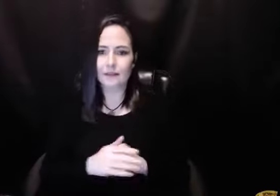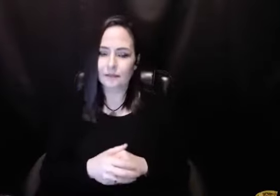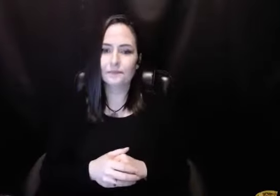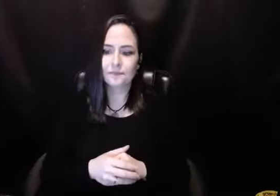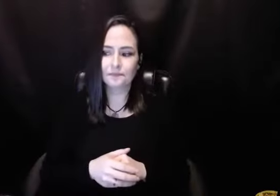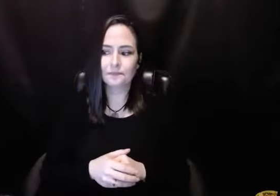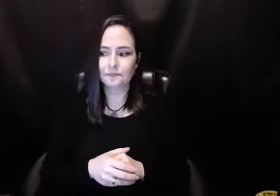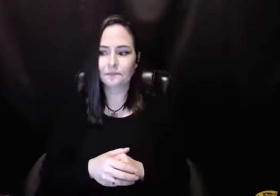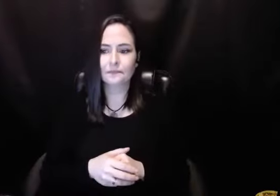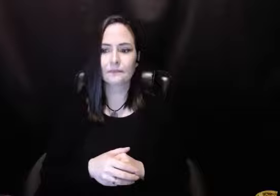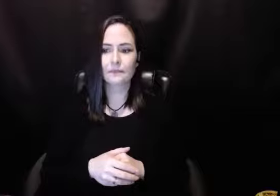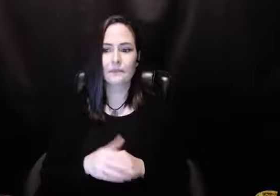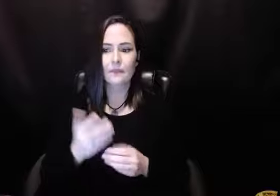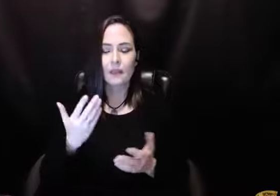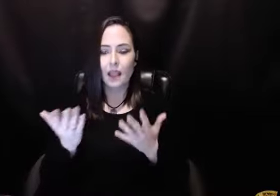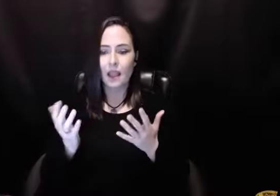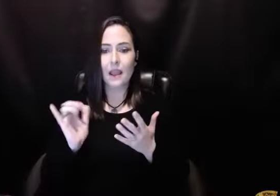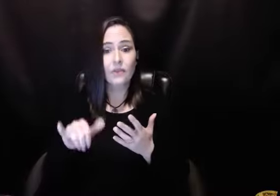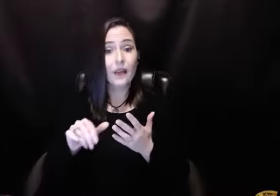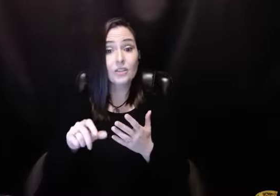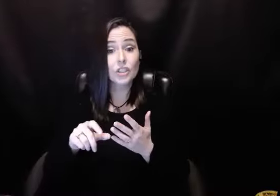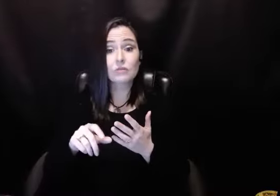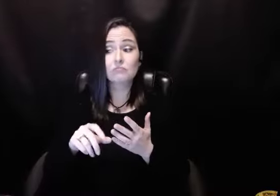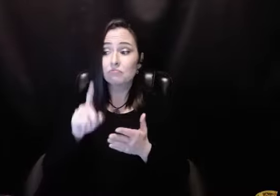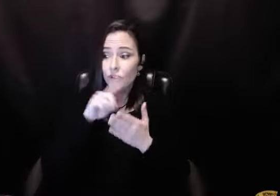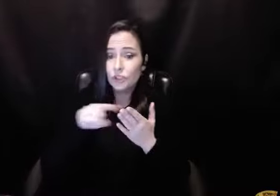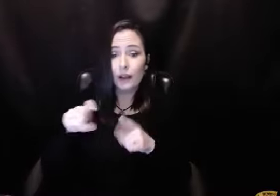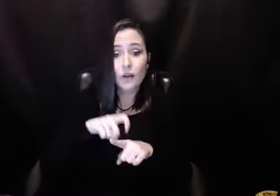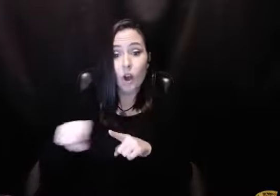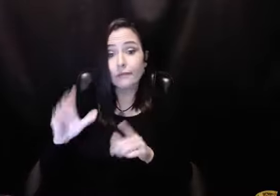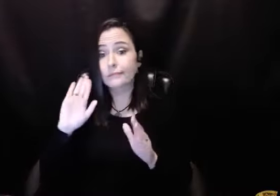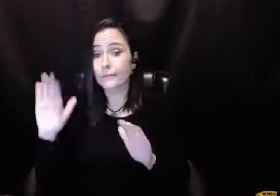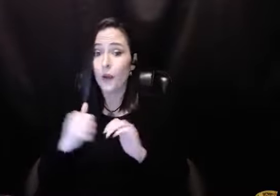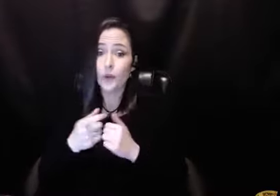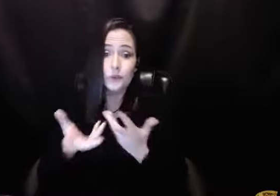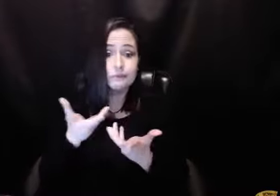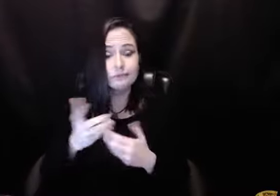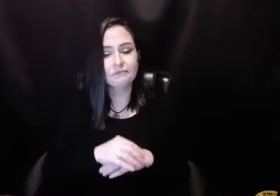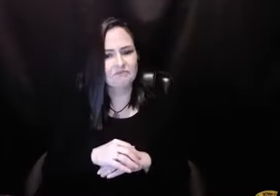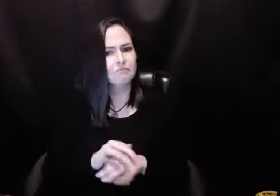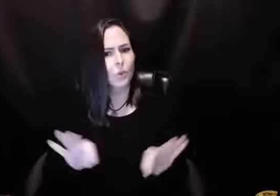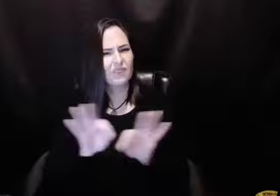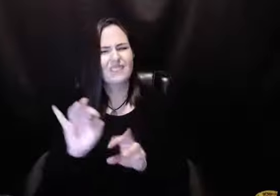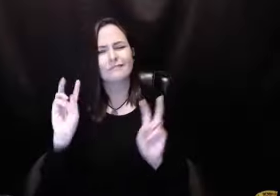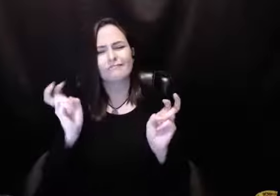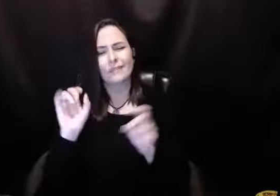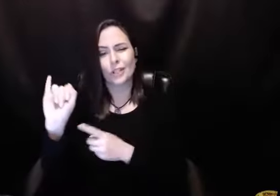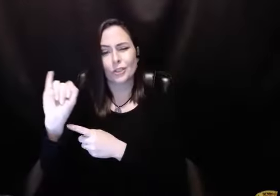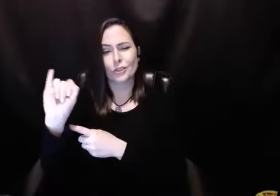steps. And so it was just a fantastic, fantastic thing. And the check-in call is, to this day,